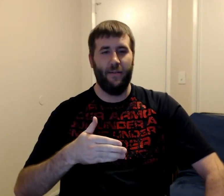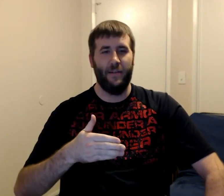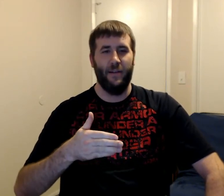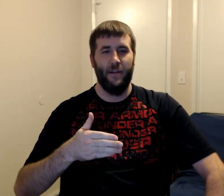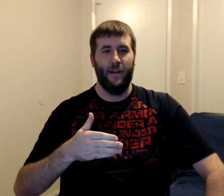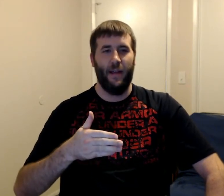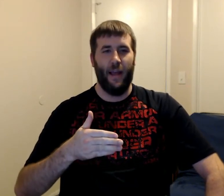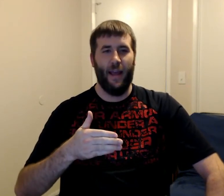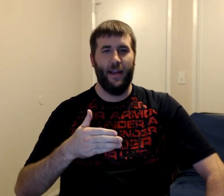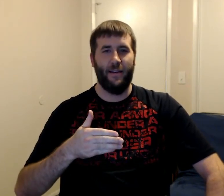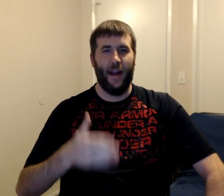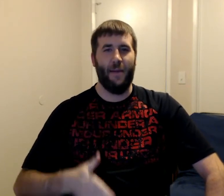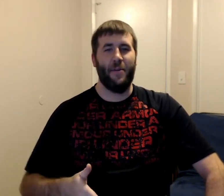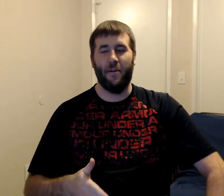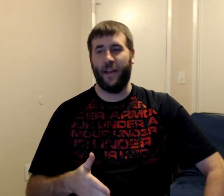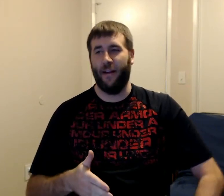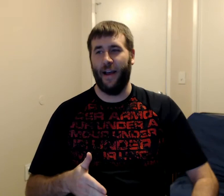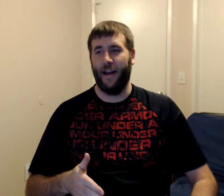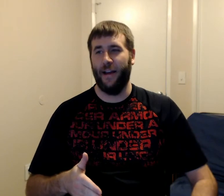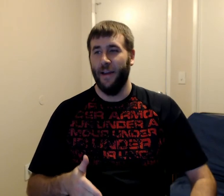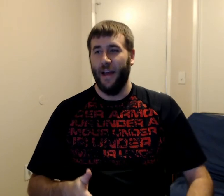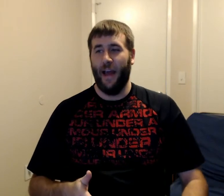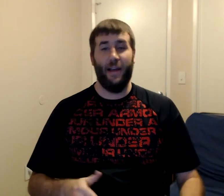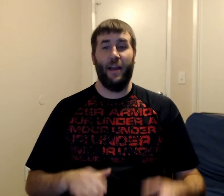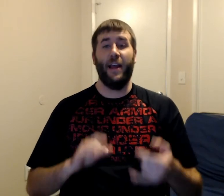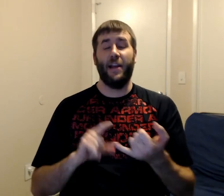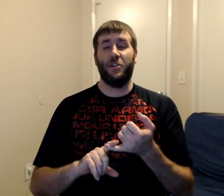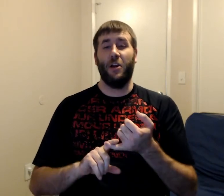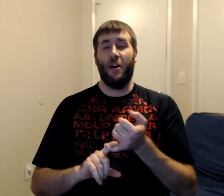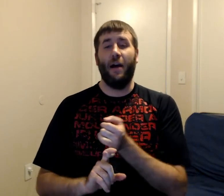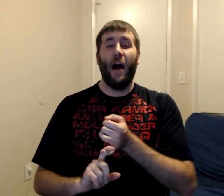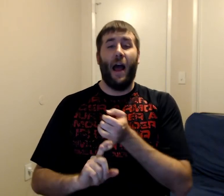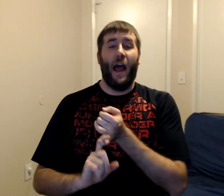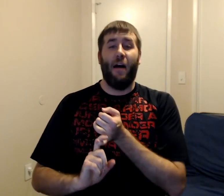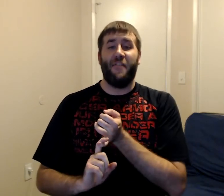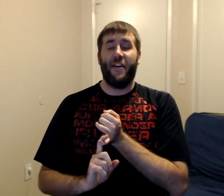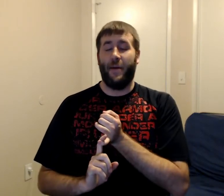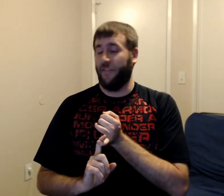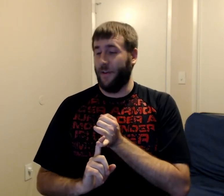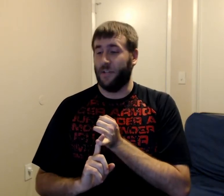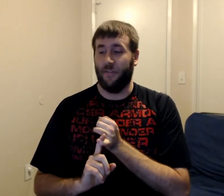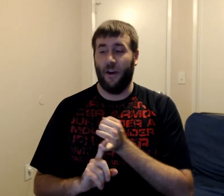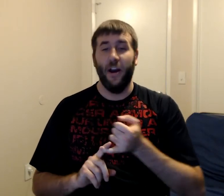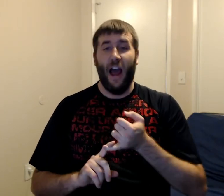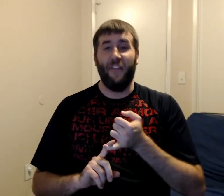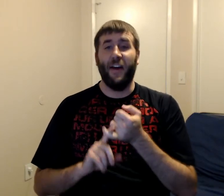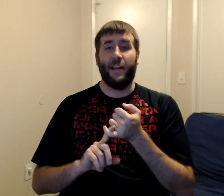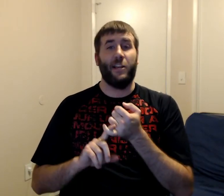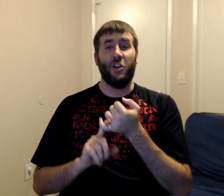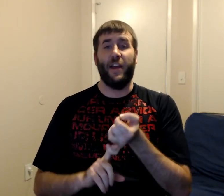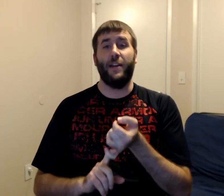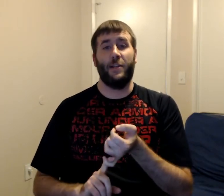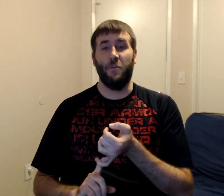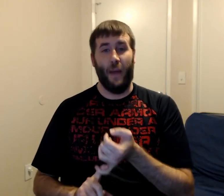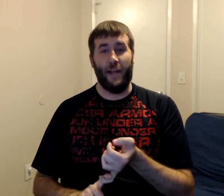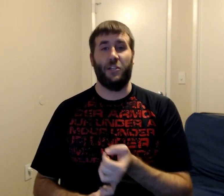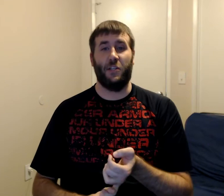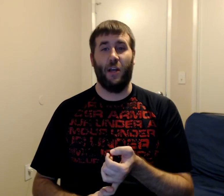in cameron north carolina and as you know how i felt about the feud so far i felt like it should have ended two matches ago